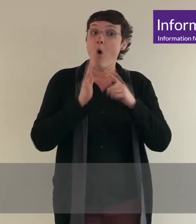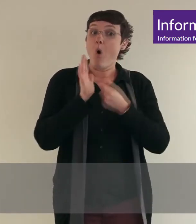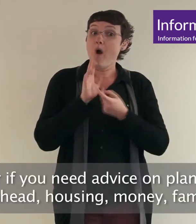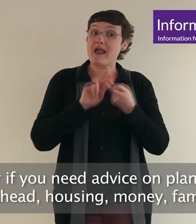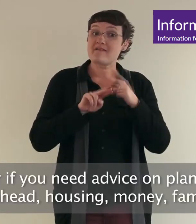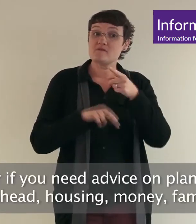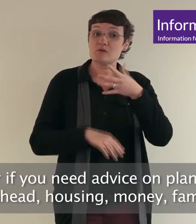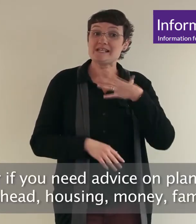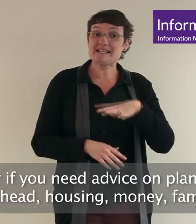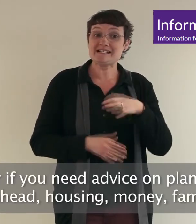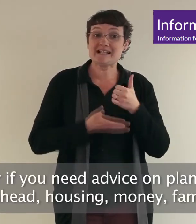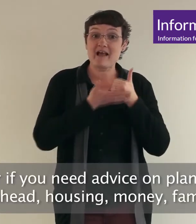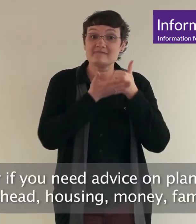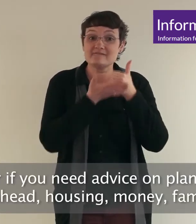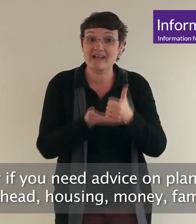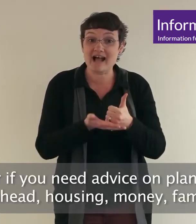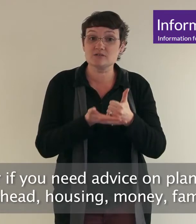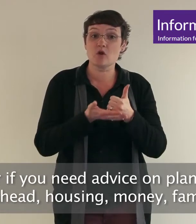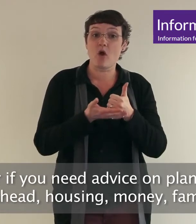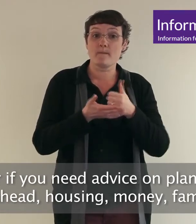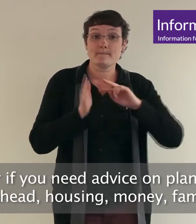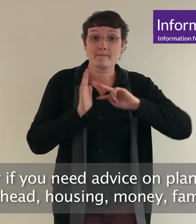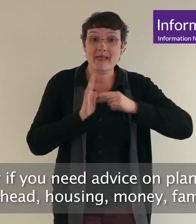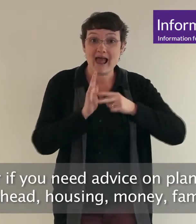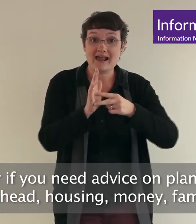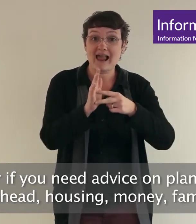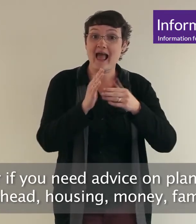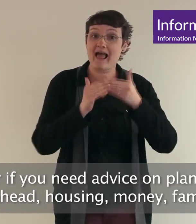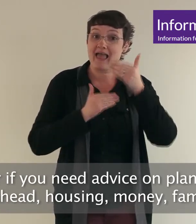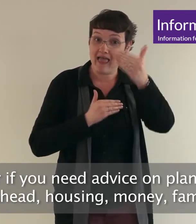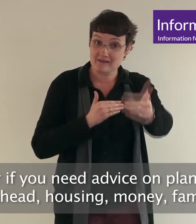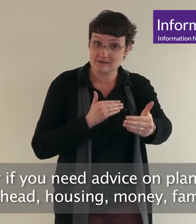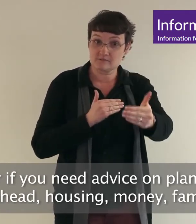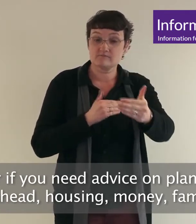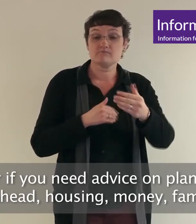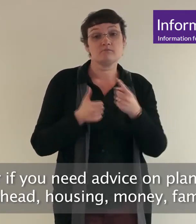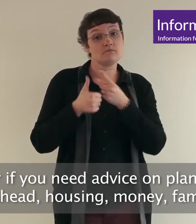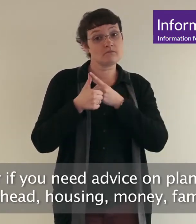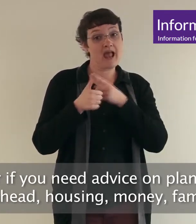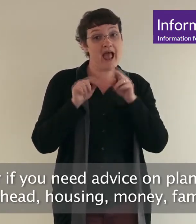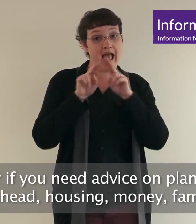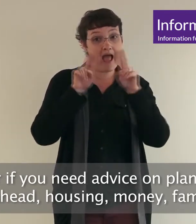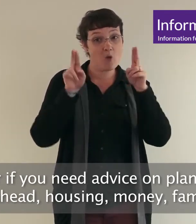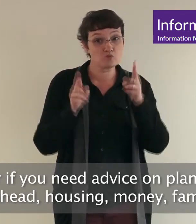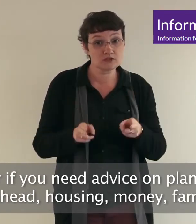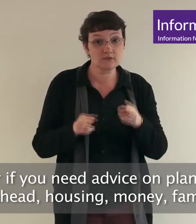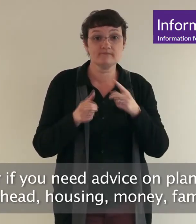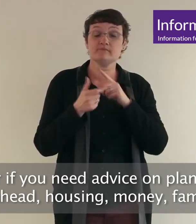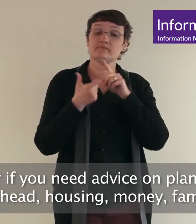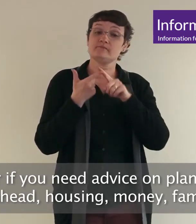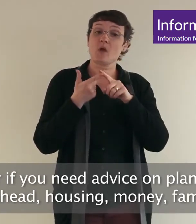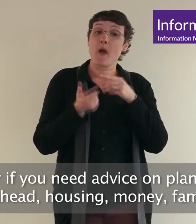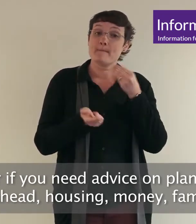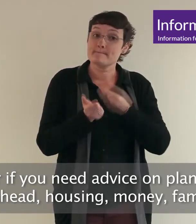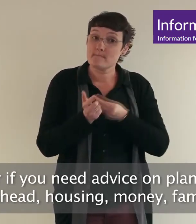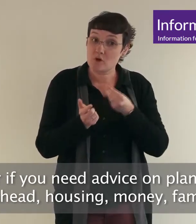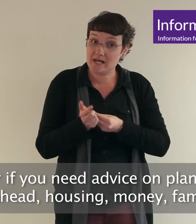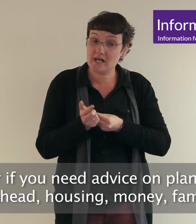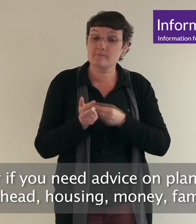or if you need advice on planning ahead, housing, money, family, what to do when someone dies and much